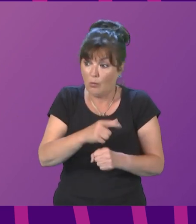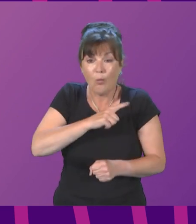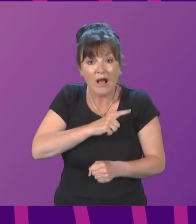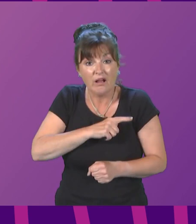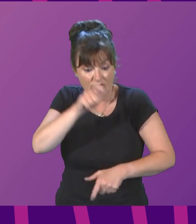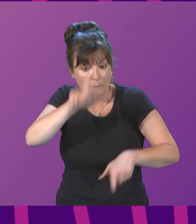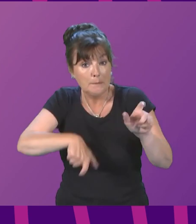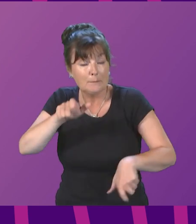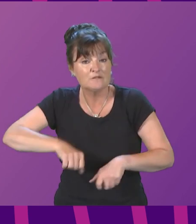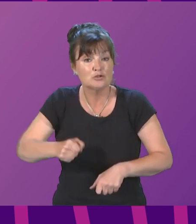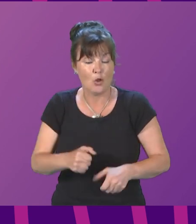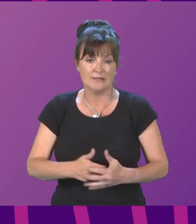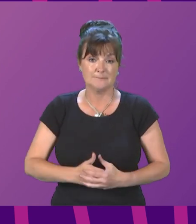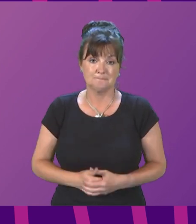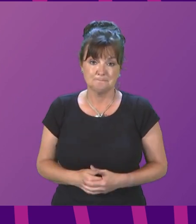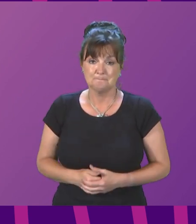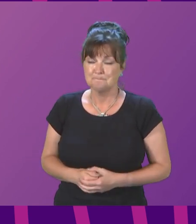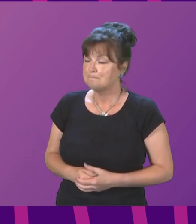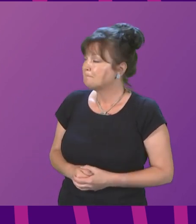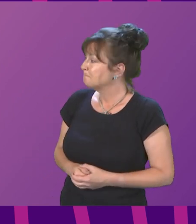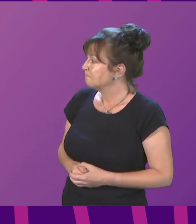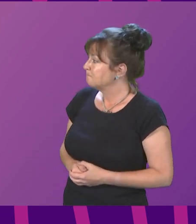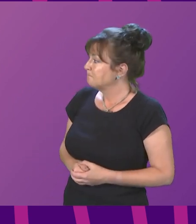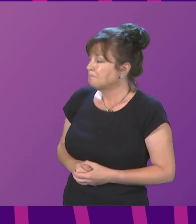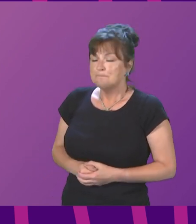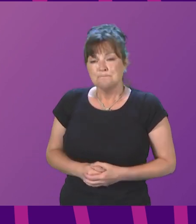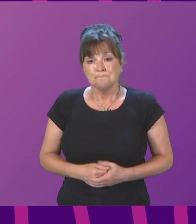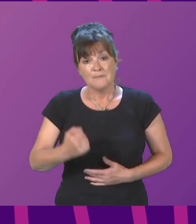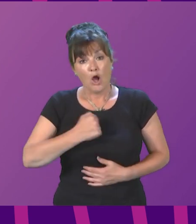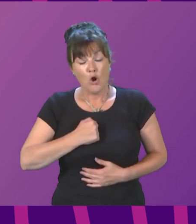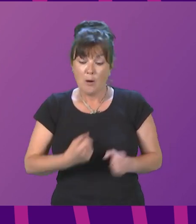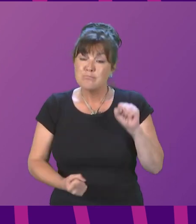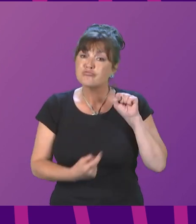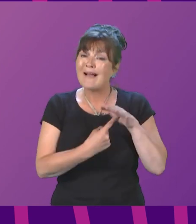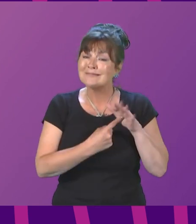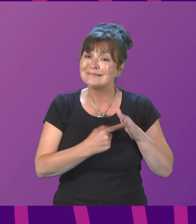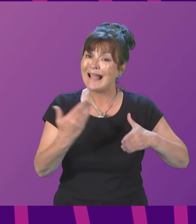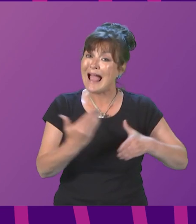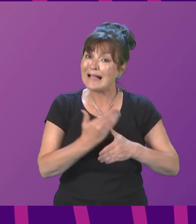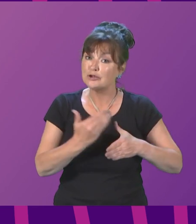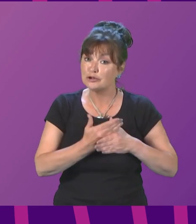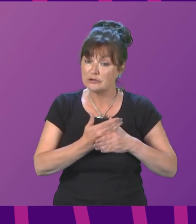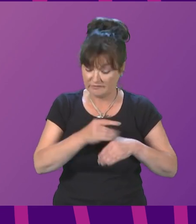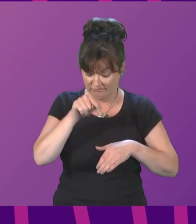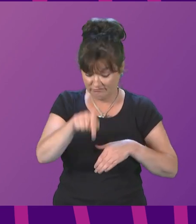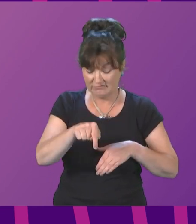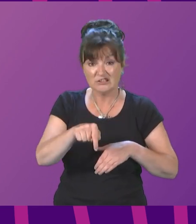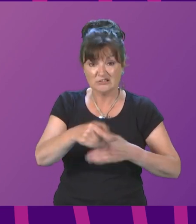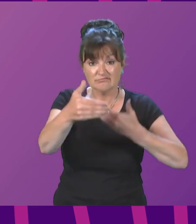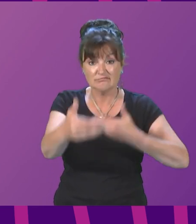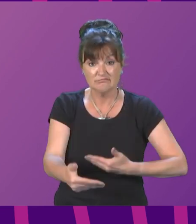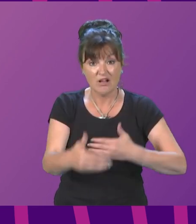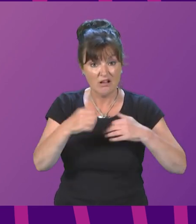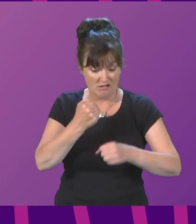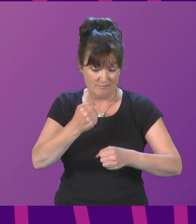Siding officer, I will now turn to the priority actions set out in this programme for government. These are focused